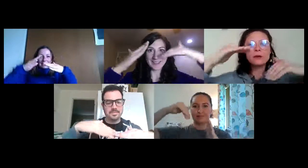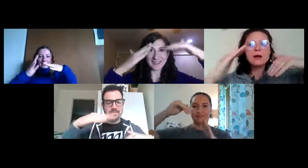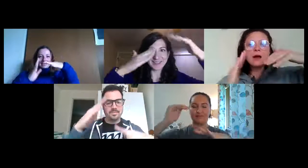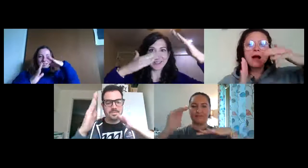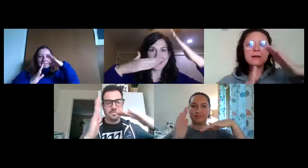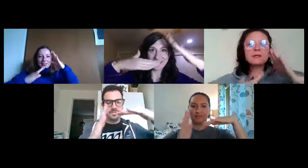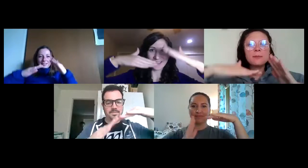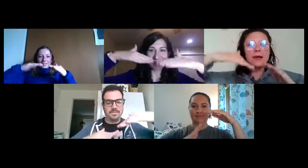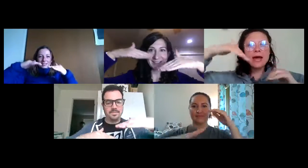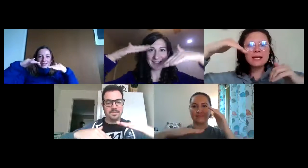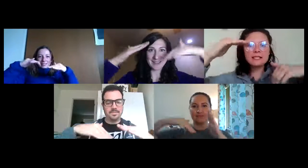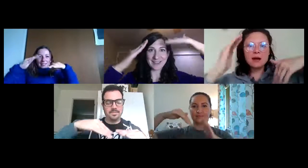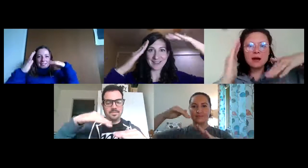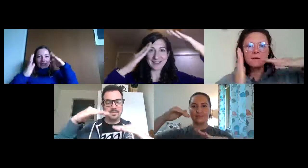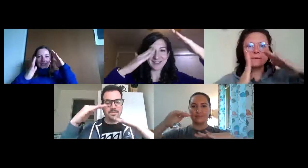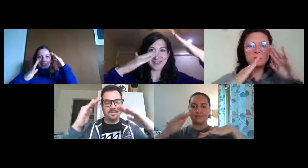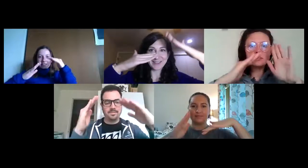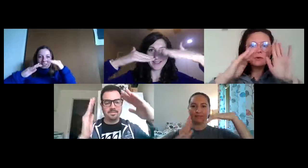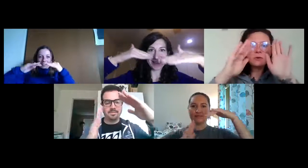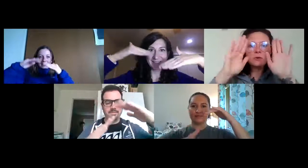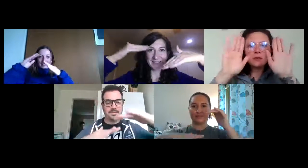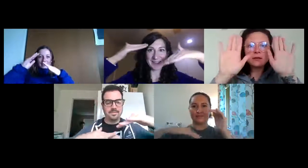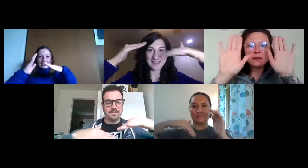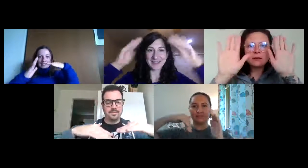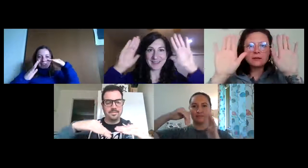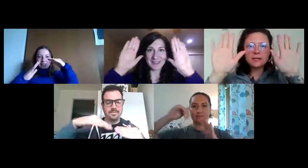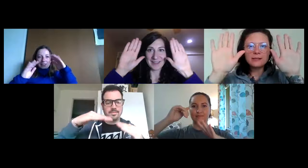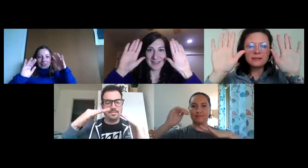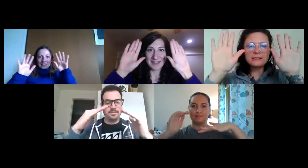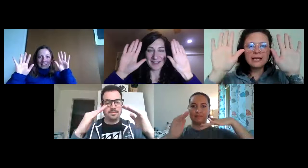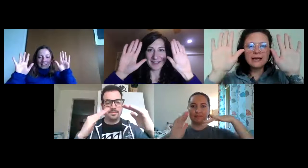I'm going to pass it off to Dani.